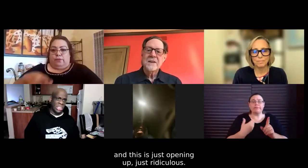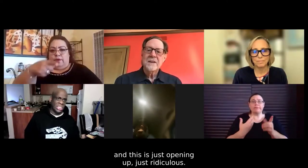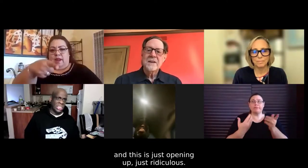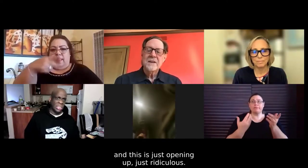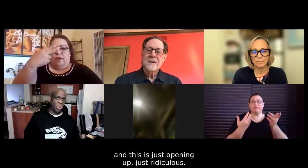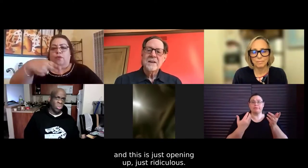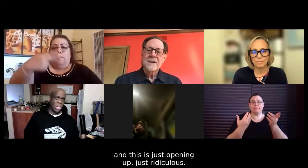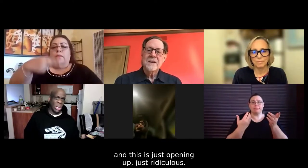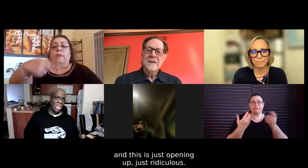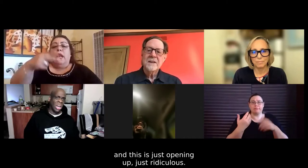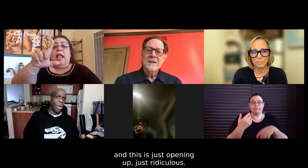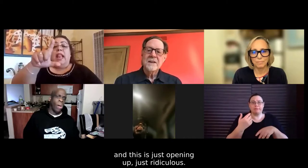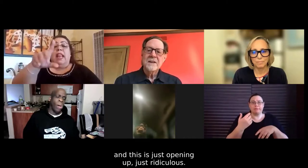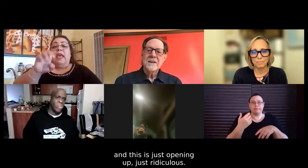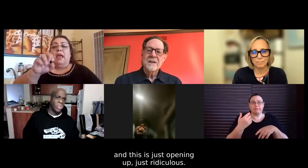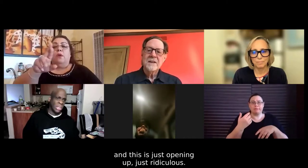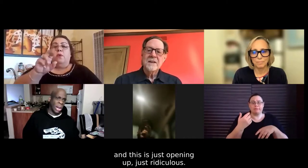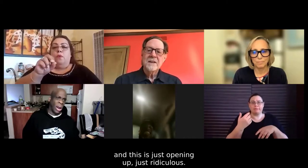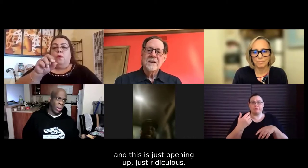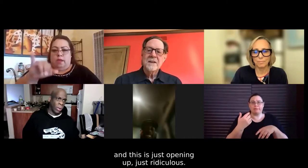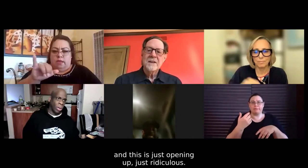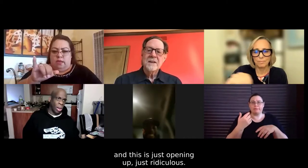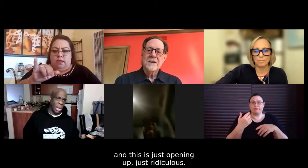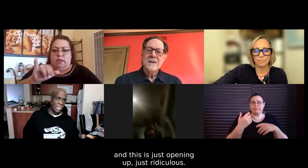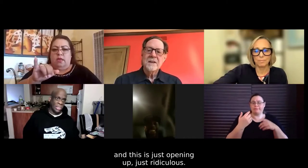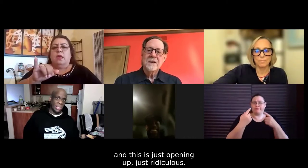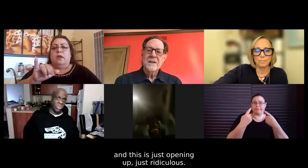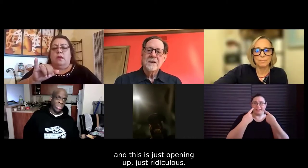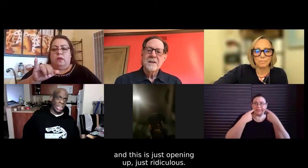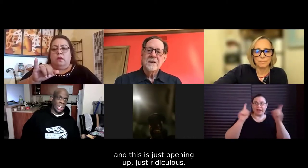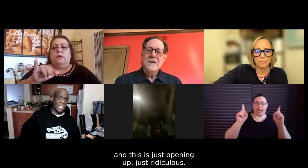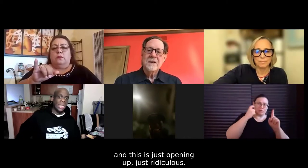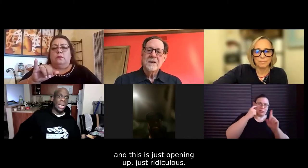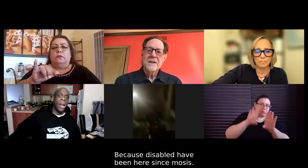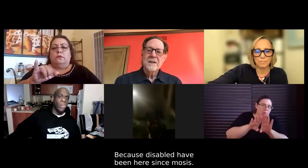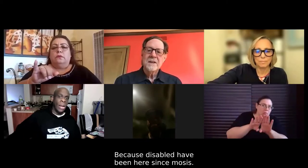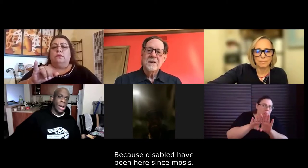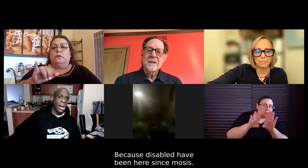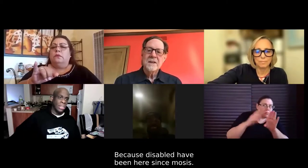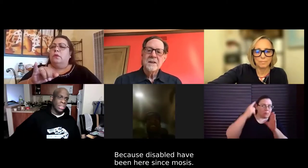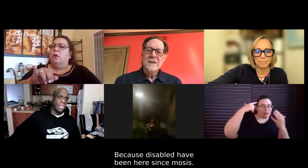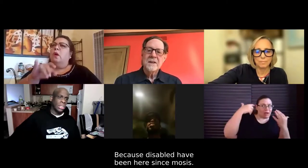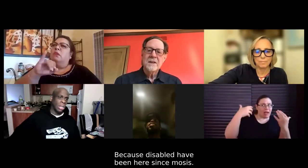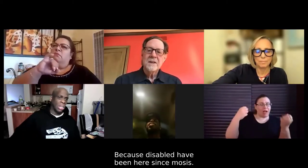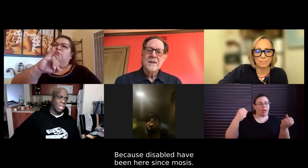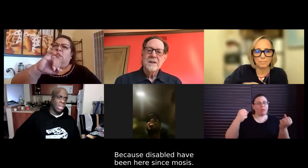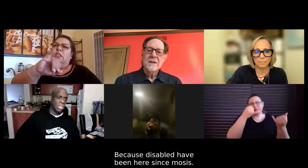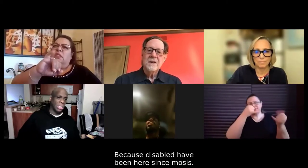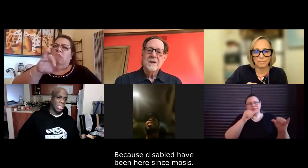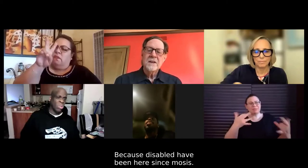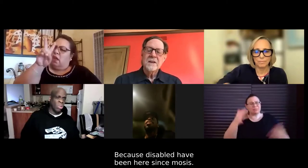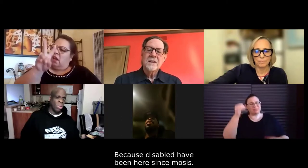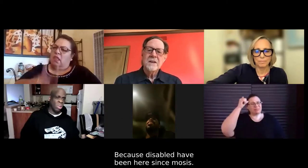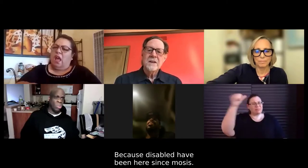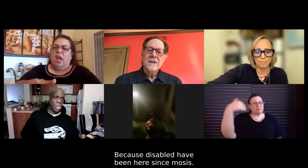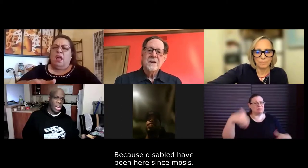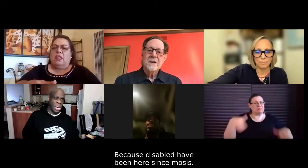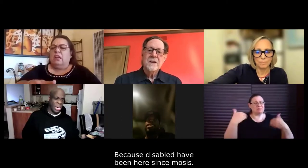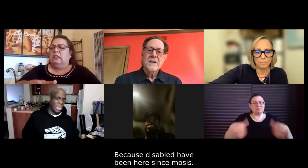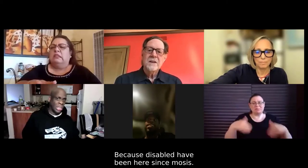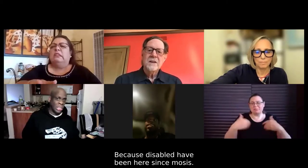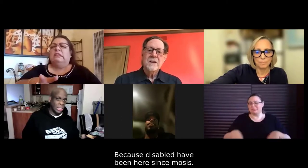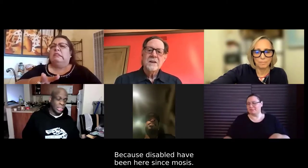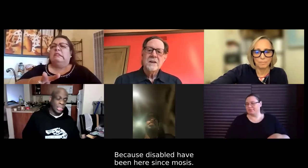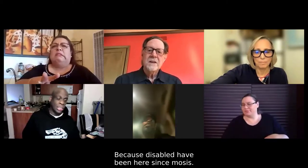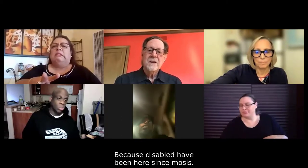arena is just opening up our mental health. That's just ridiculous. Because disabled people have been